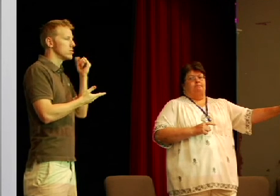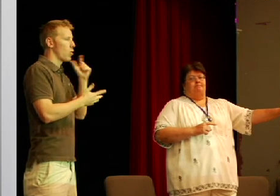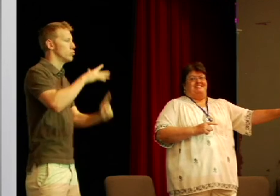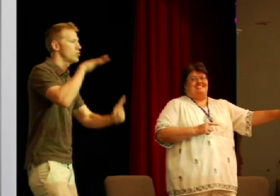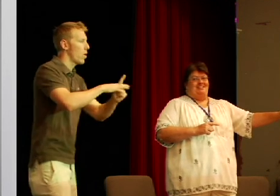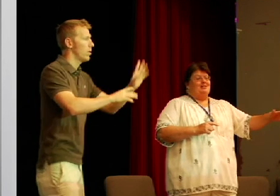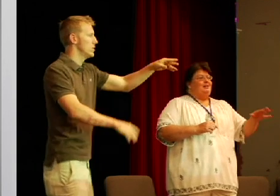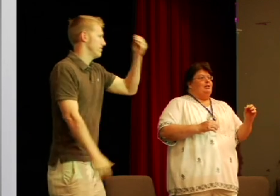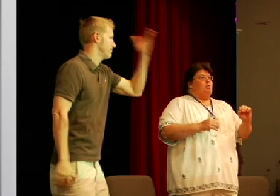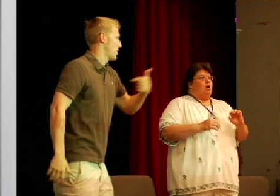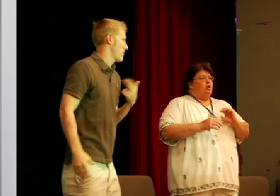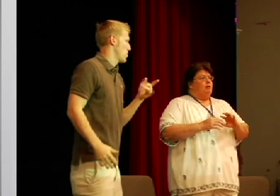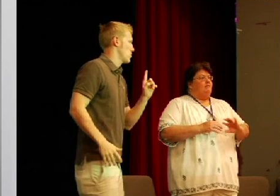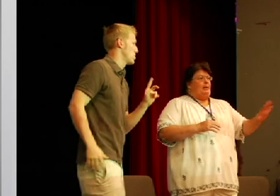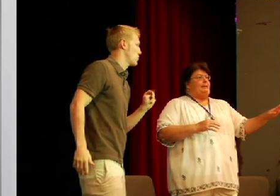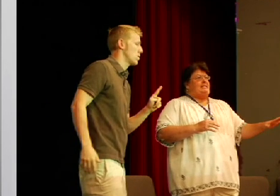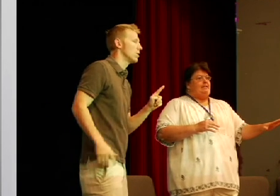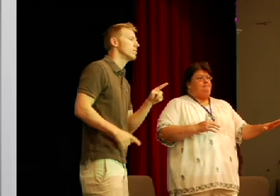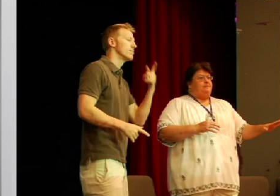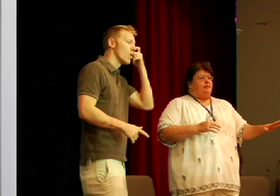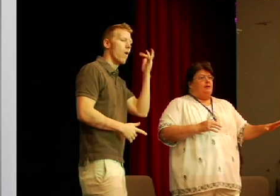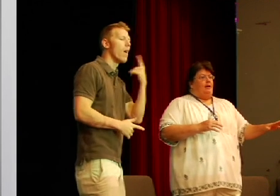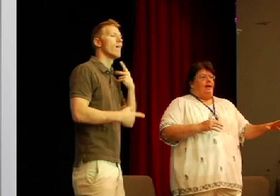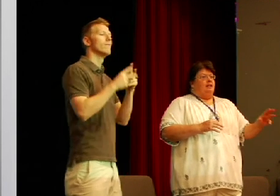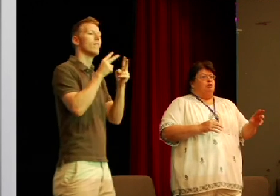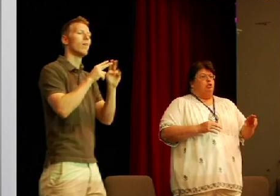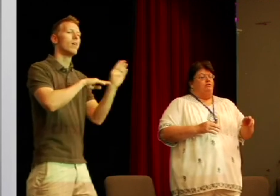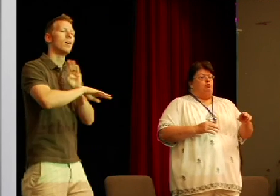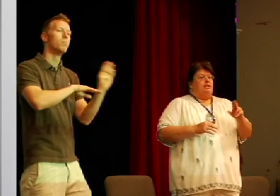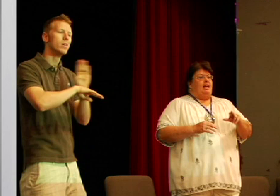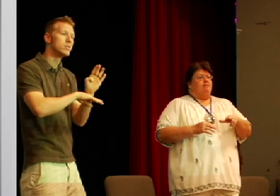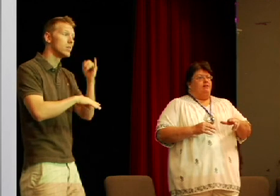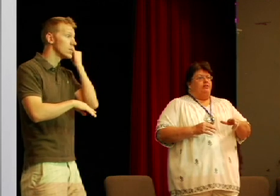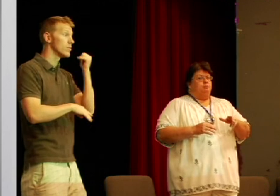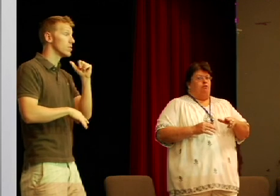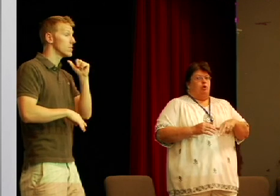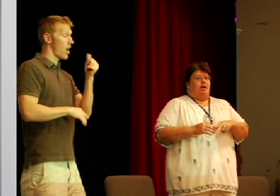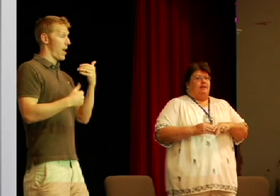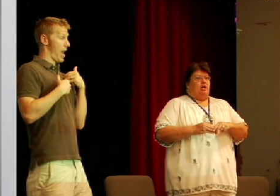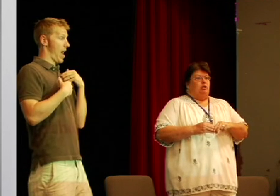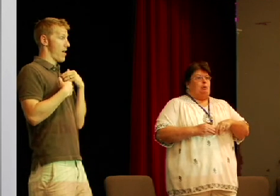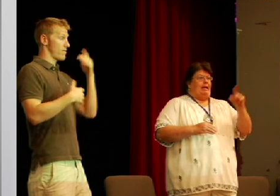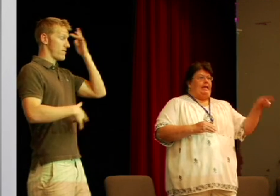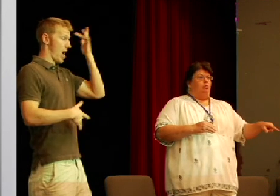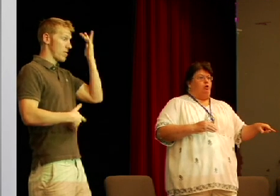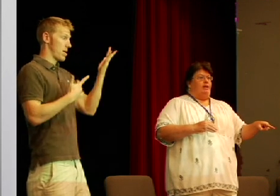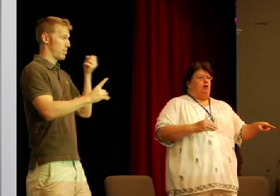number one they're going to be very busy and number two if you didn't have the virus before you got there you might get it when you're there